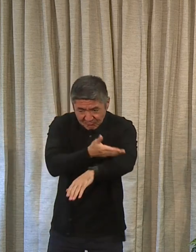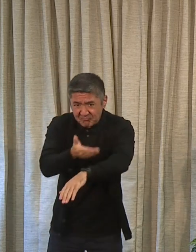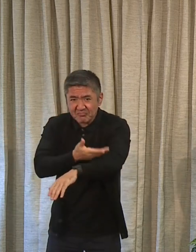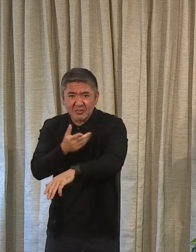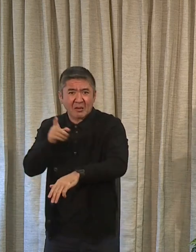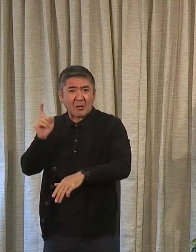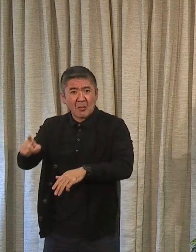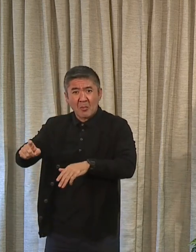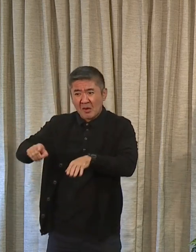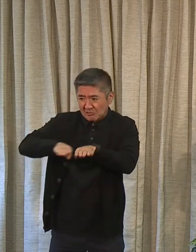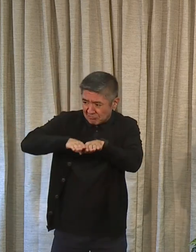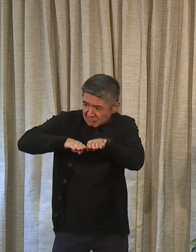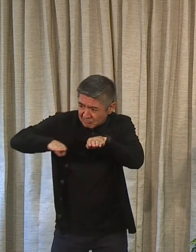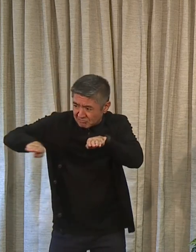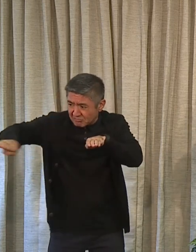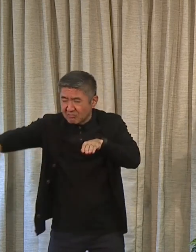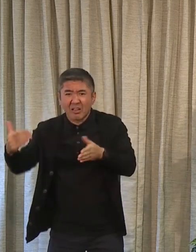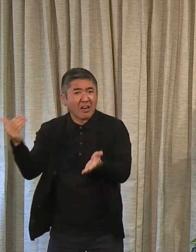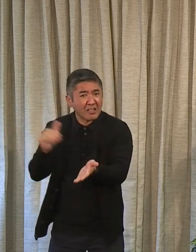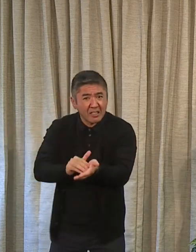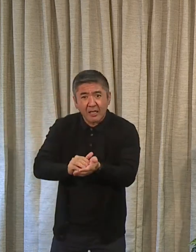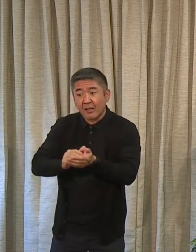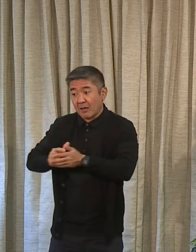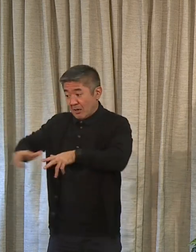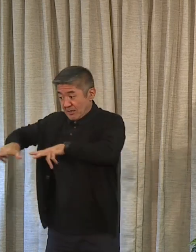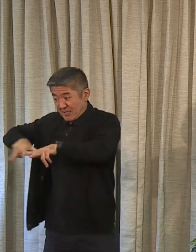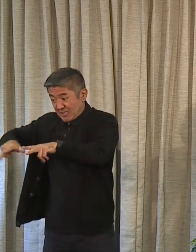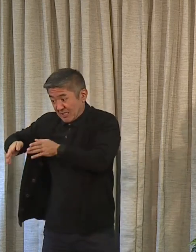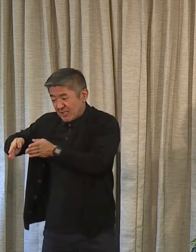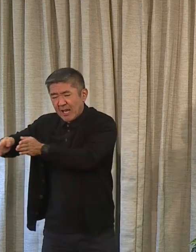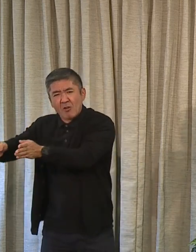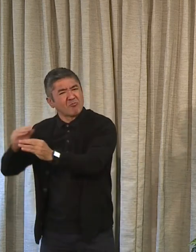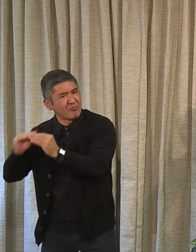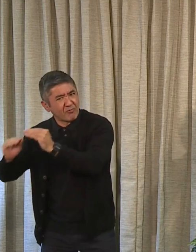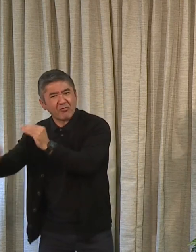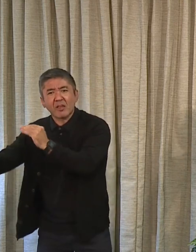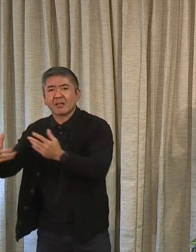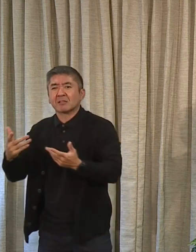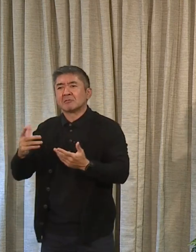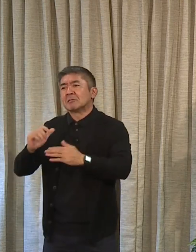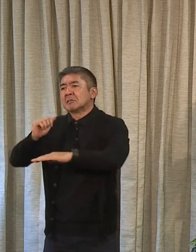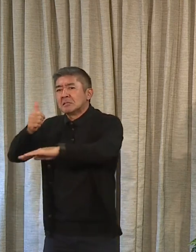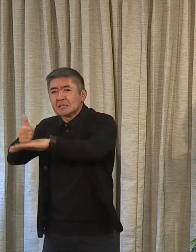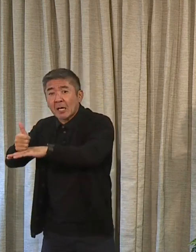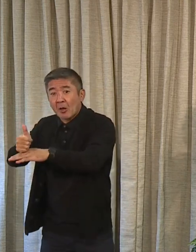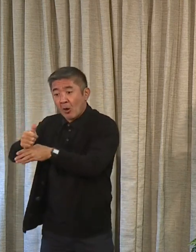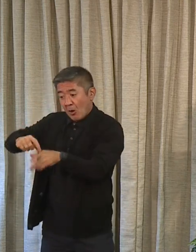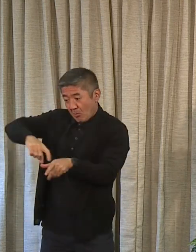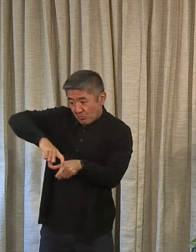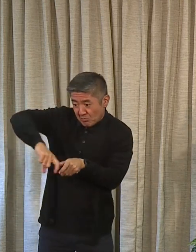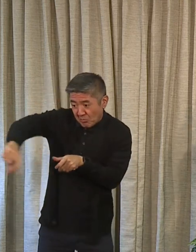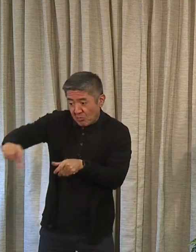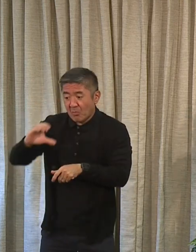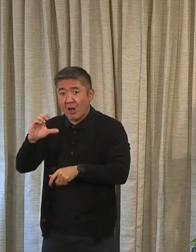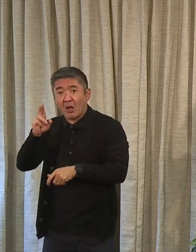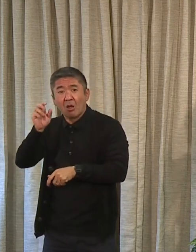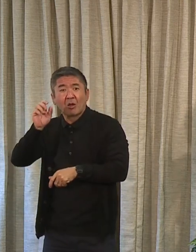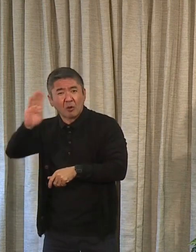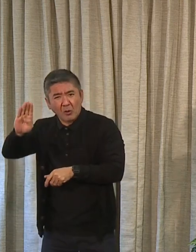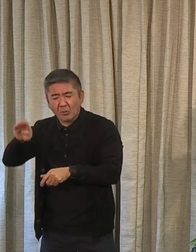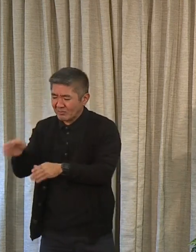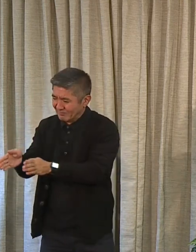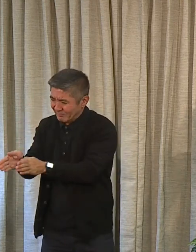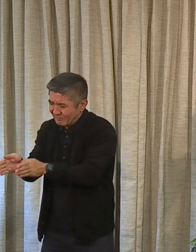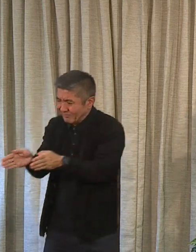repaving the roads, fixing the sidewalks, installing some curb extensions on three of the intersections,